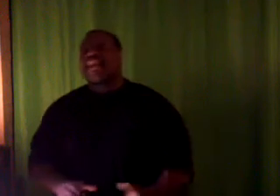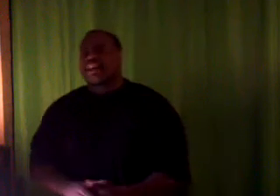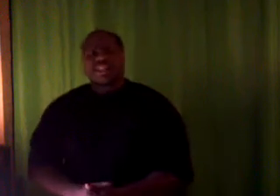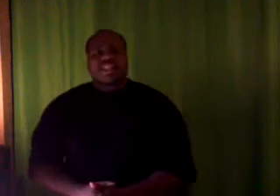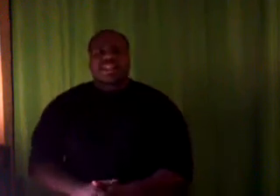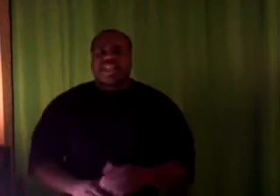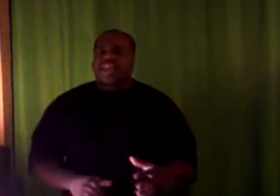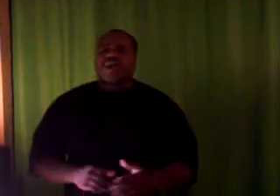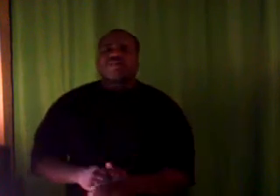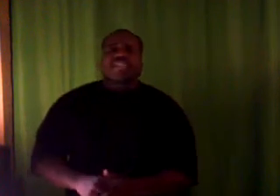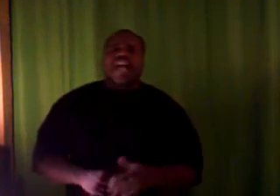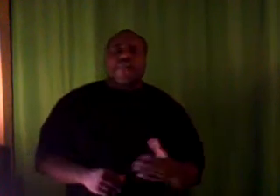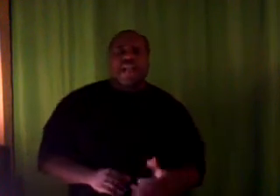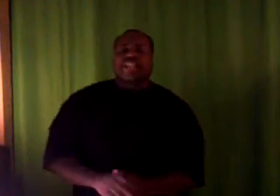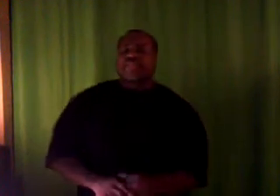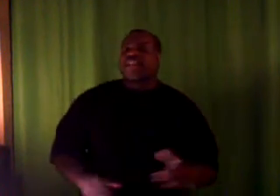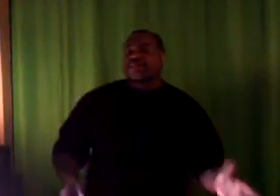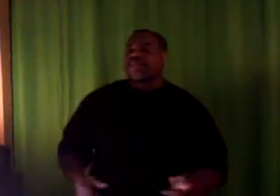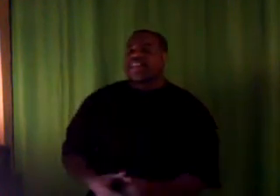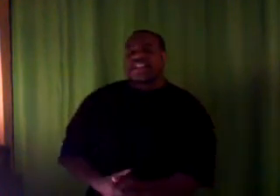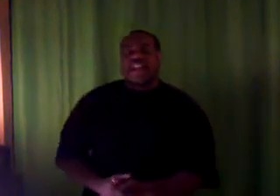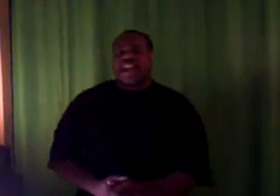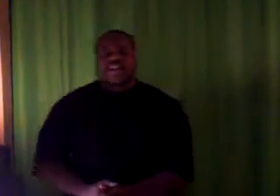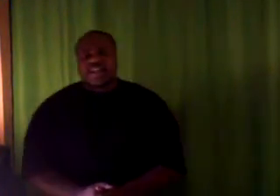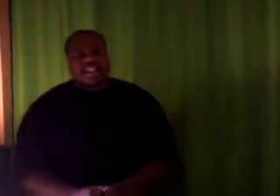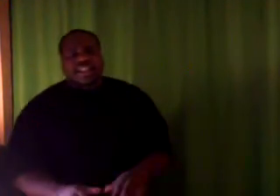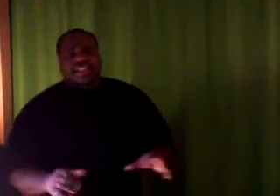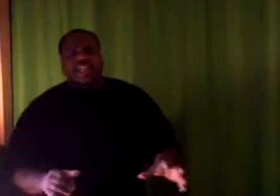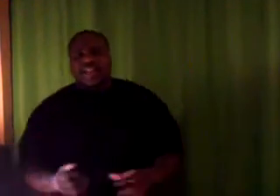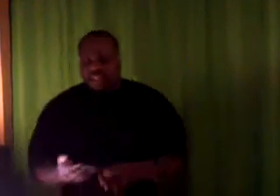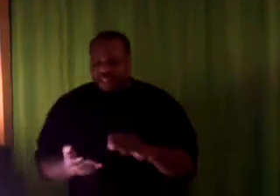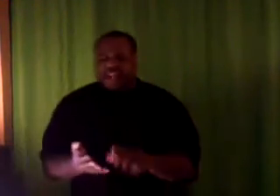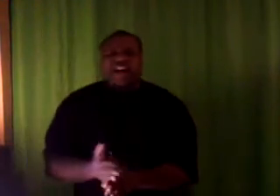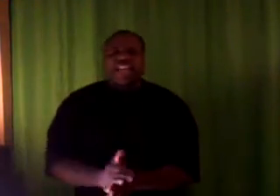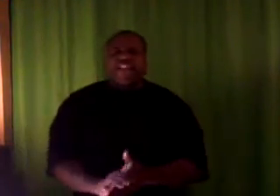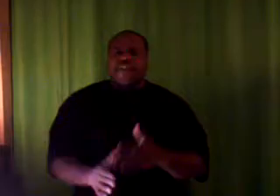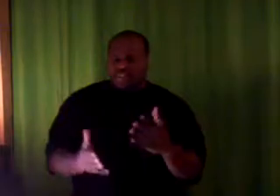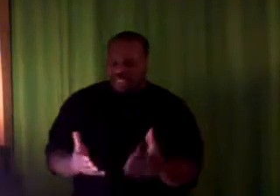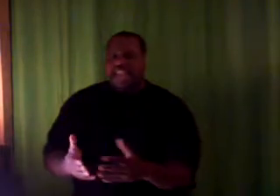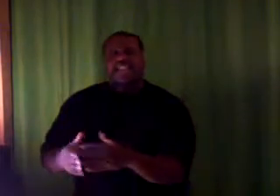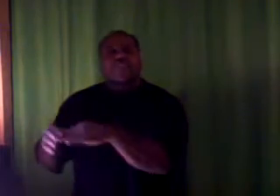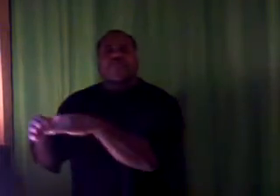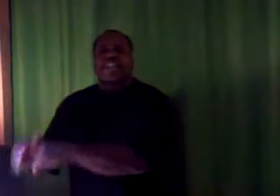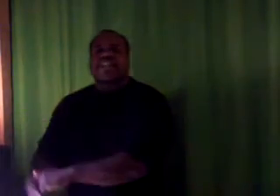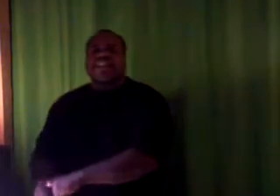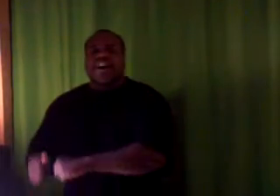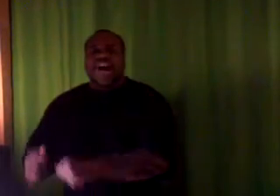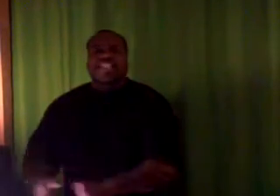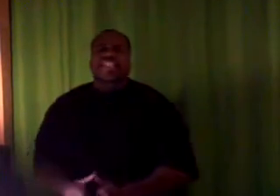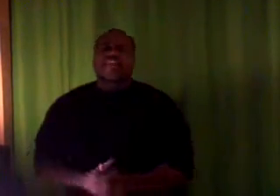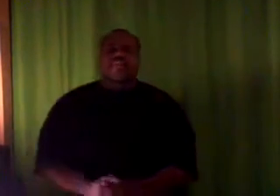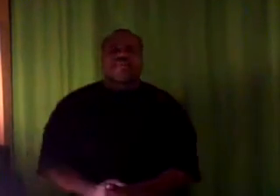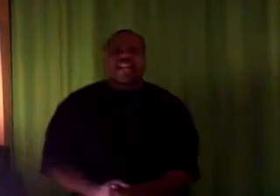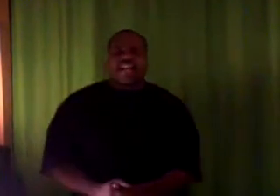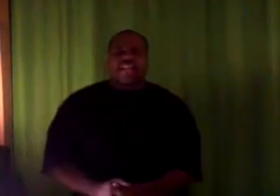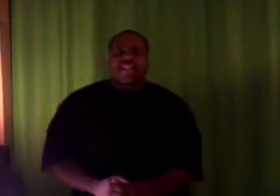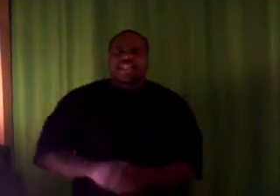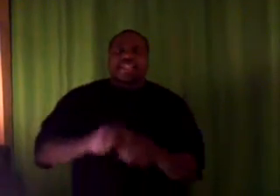hell. And you're to see how bad you is when you get to hell. See, the thug life has taken so many of our children right now. Now,